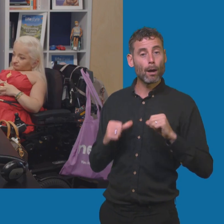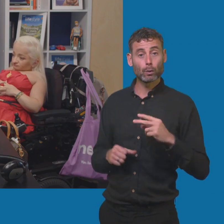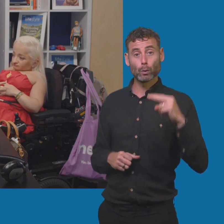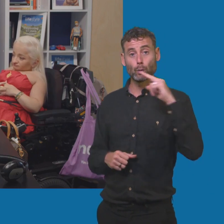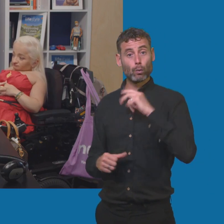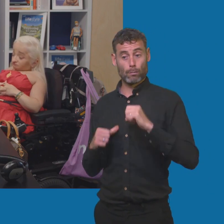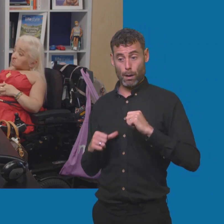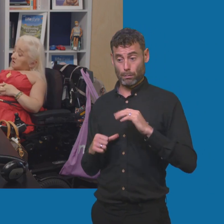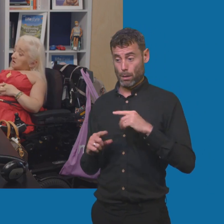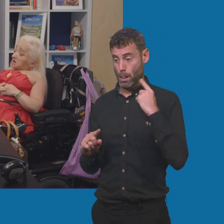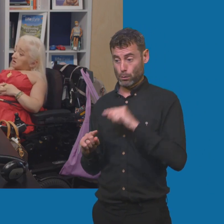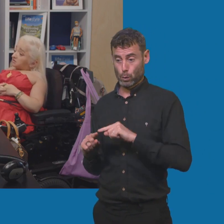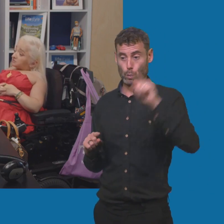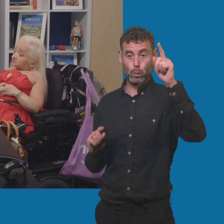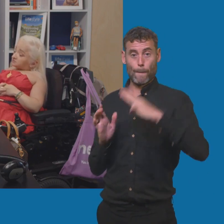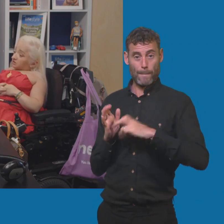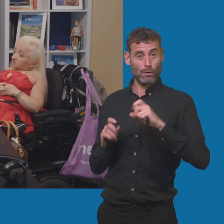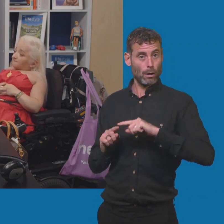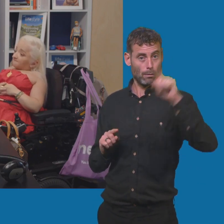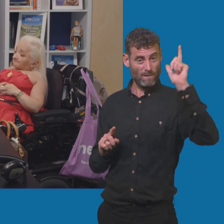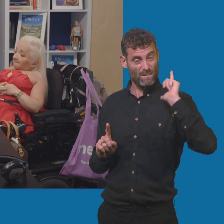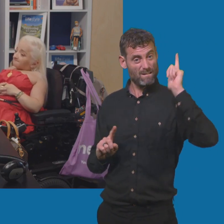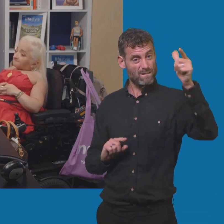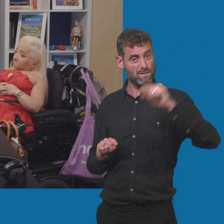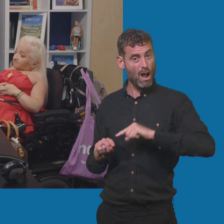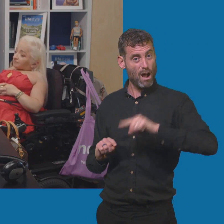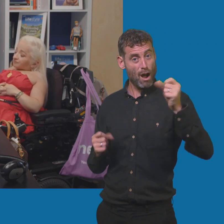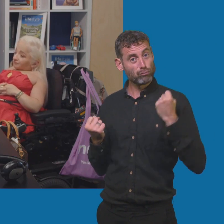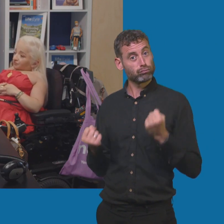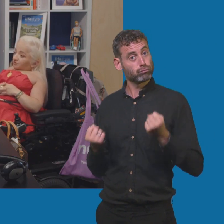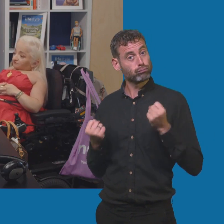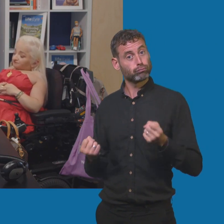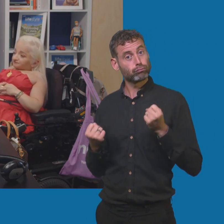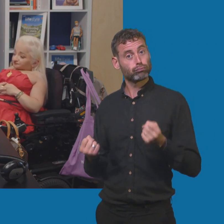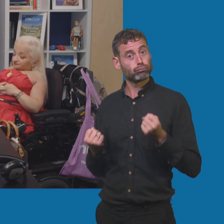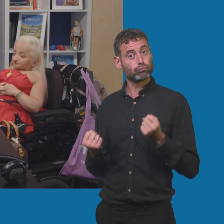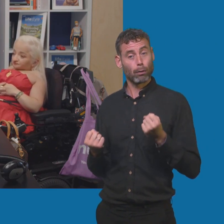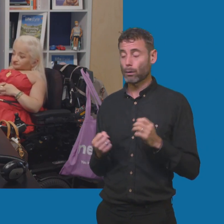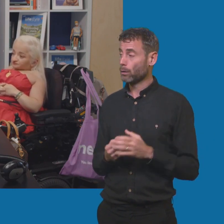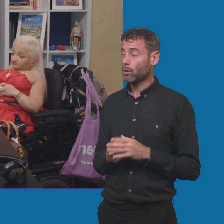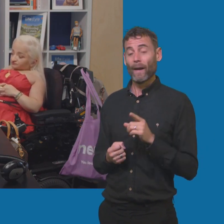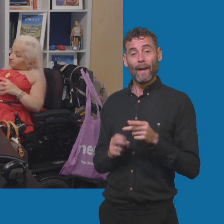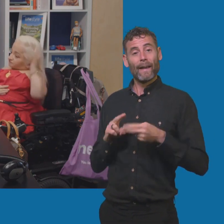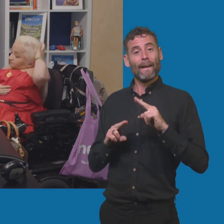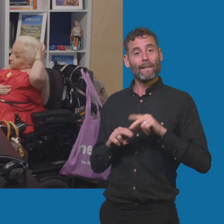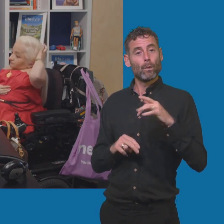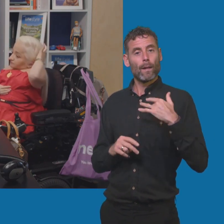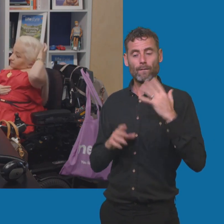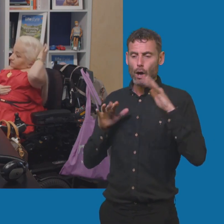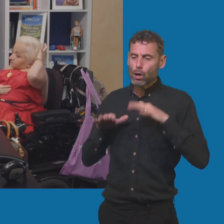London to Manchester. That's a long way. So, you know, that's a long way. And the chances are, even if you live somewhere rural, if you're driving that far, you will